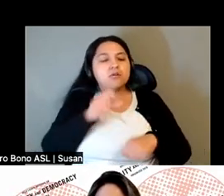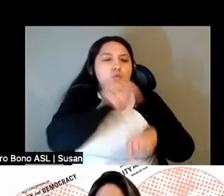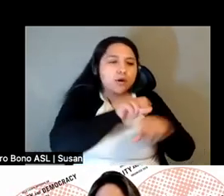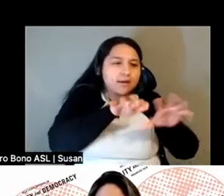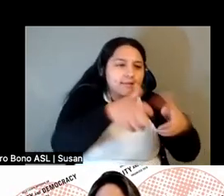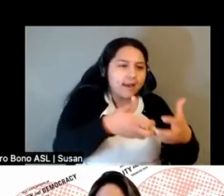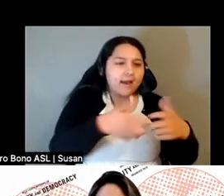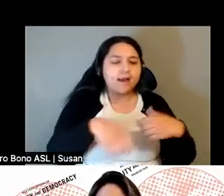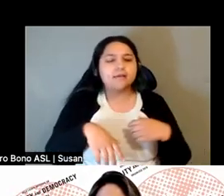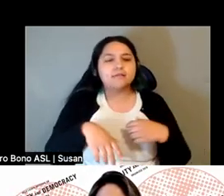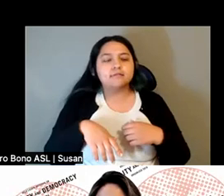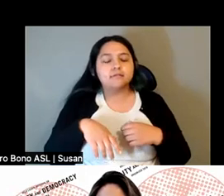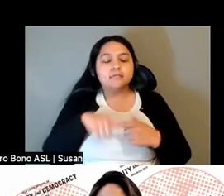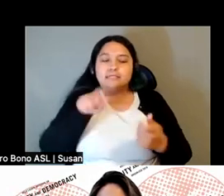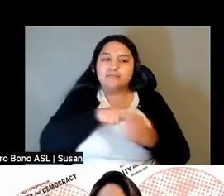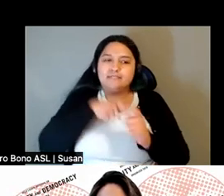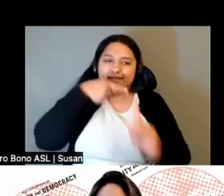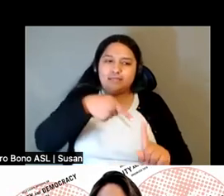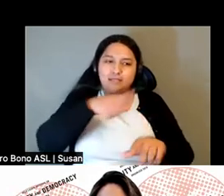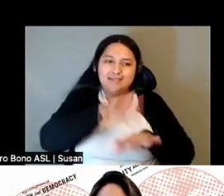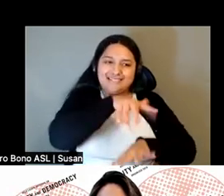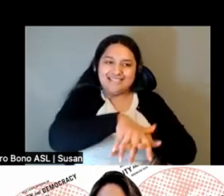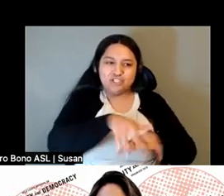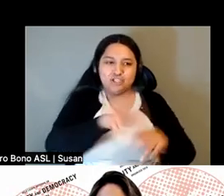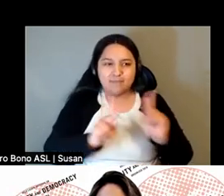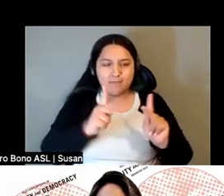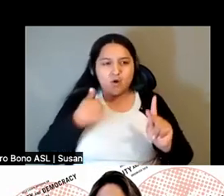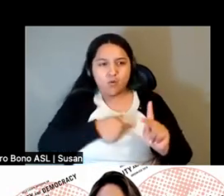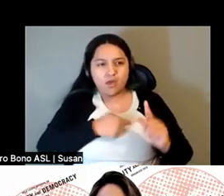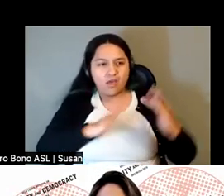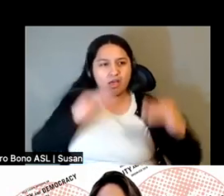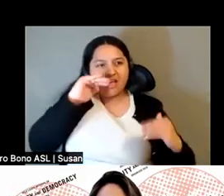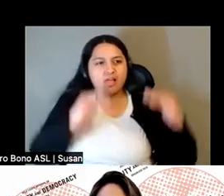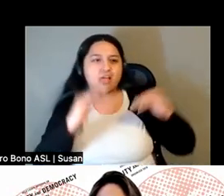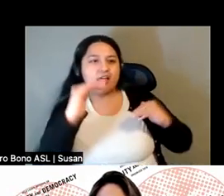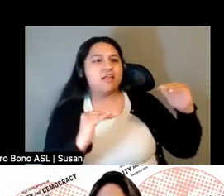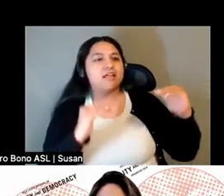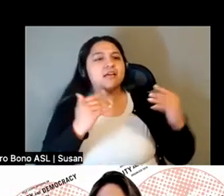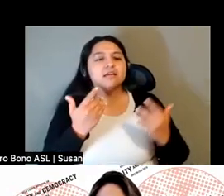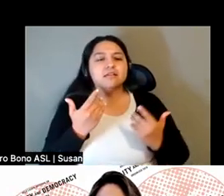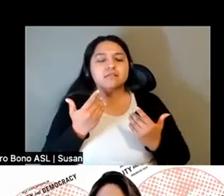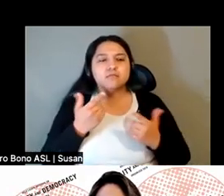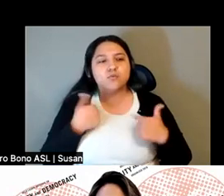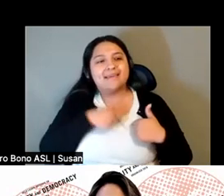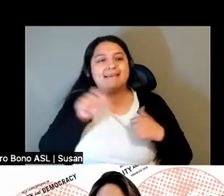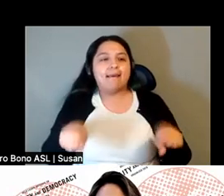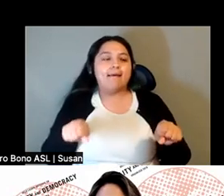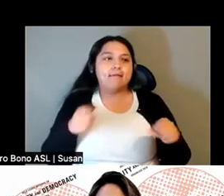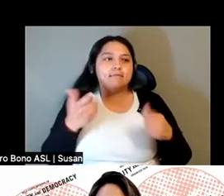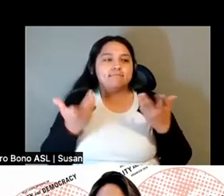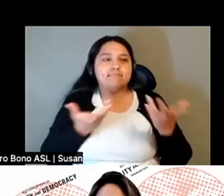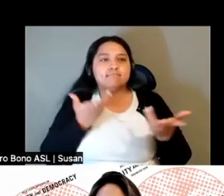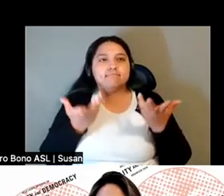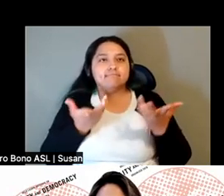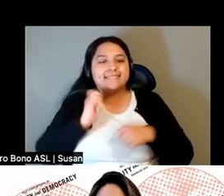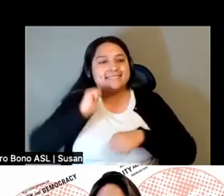peasants in particular and indigenous people play us off each other so that it has the mobility to move to set new